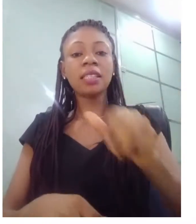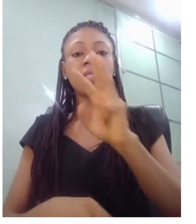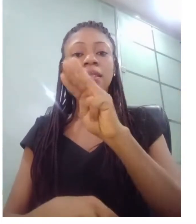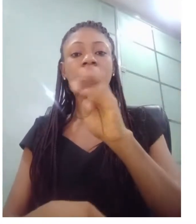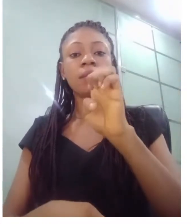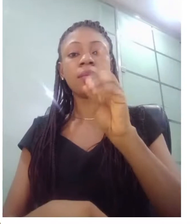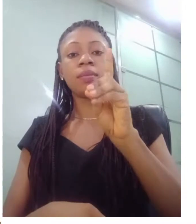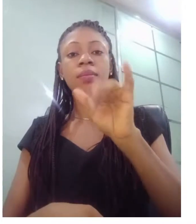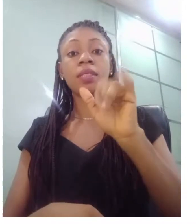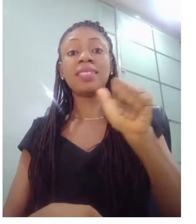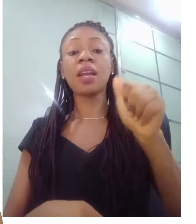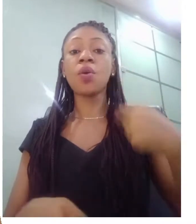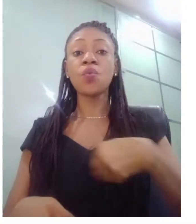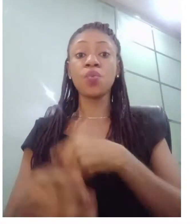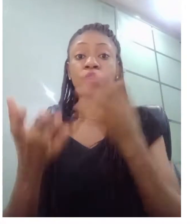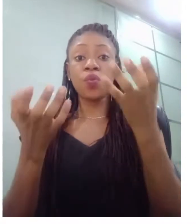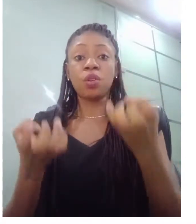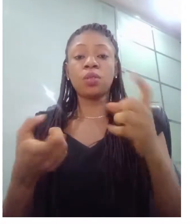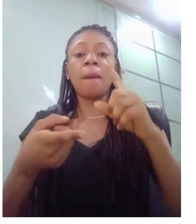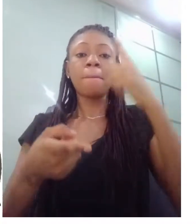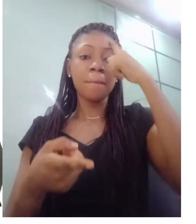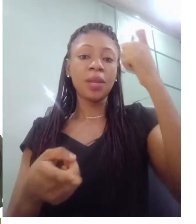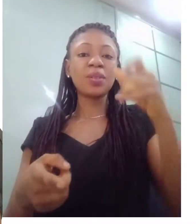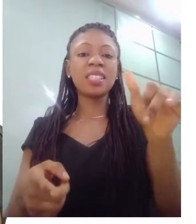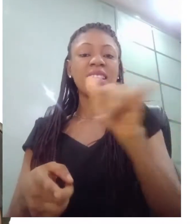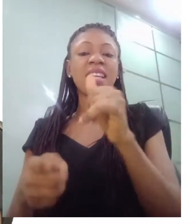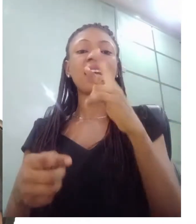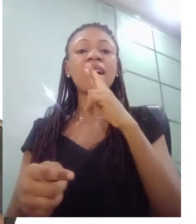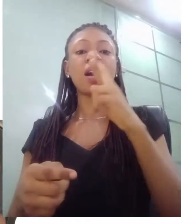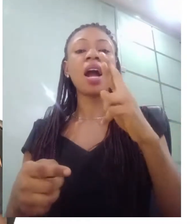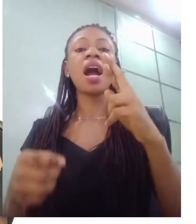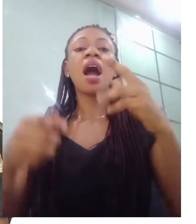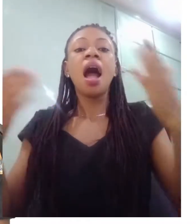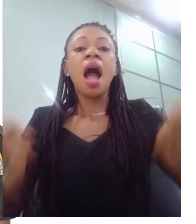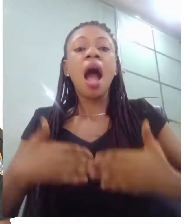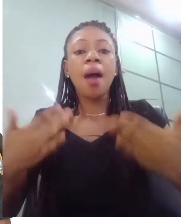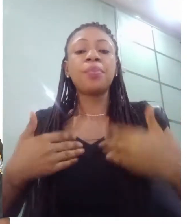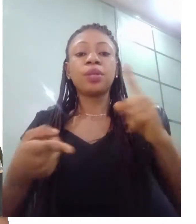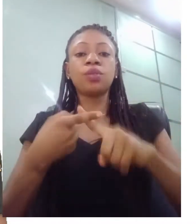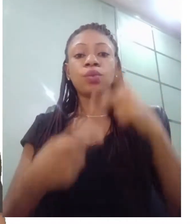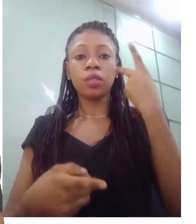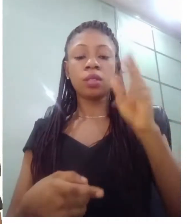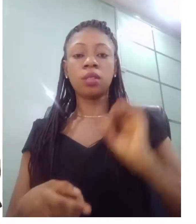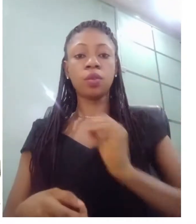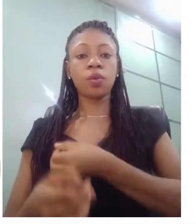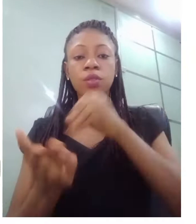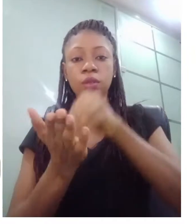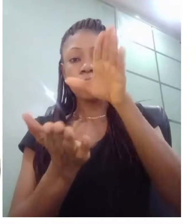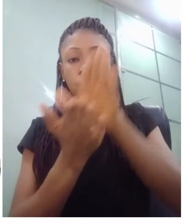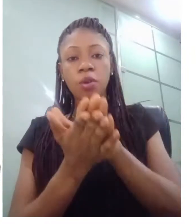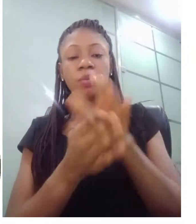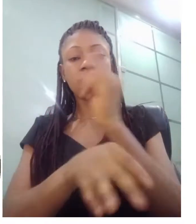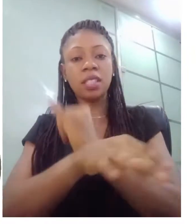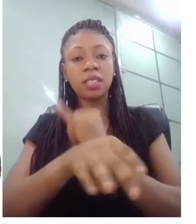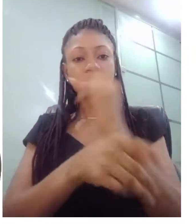to have us come to document their indigenous sign languages and it was a very beautiful thing they did okay